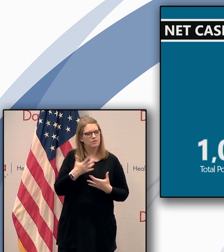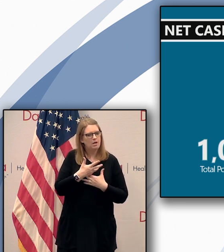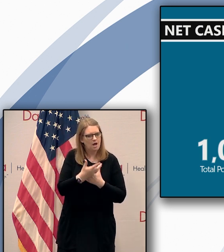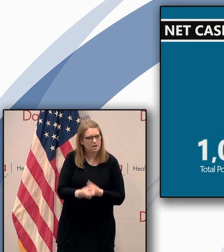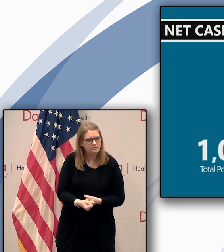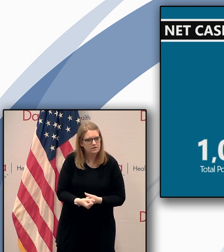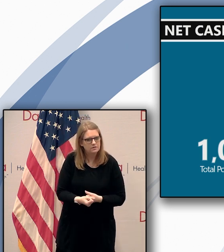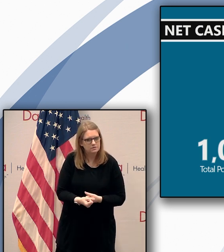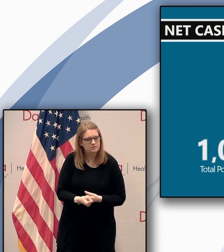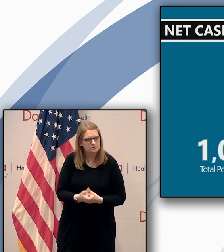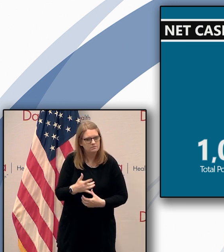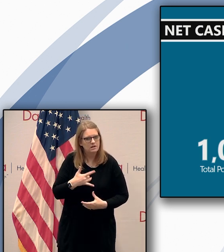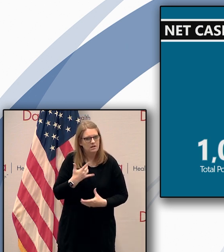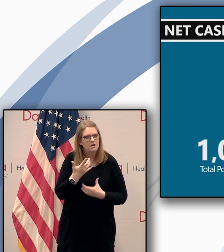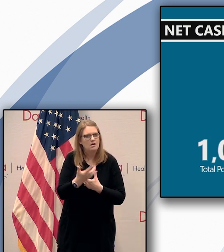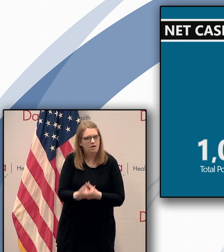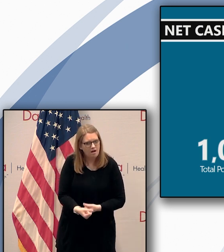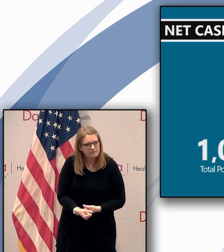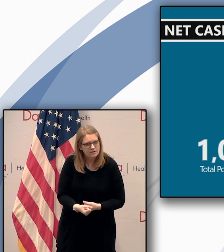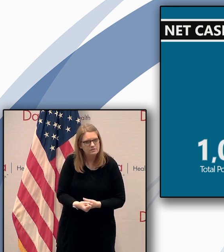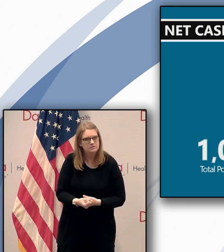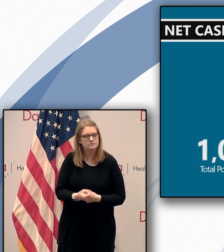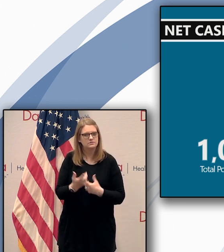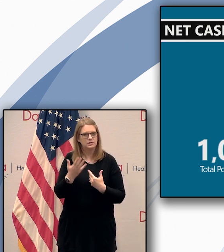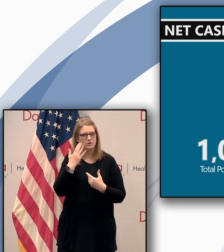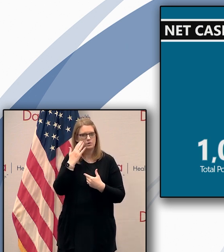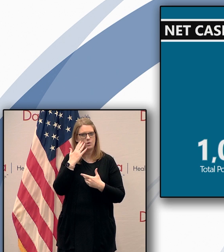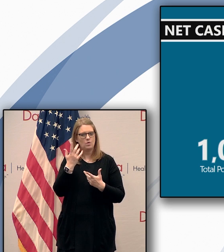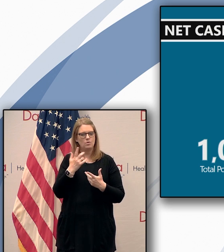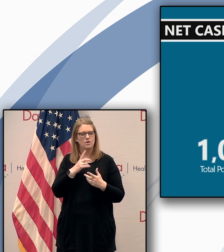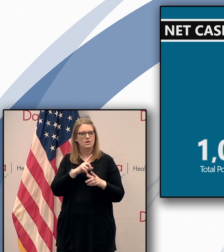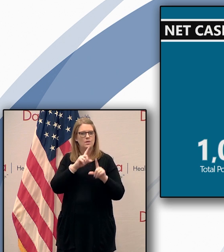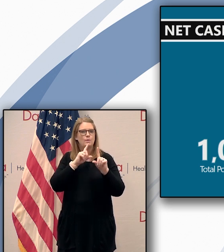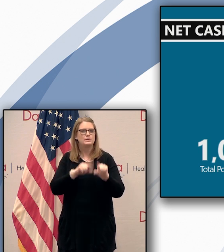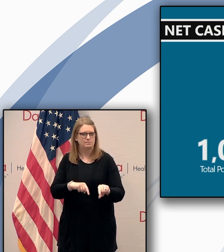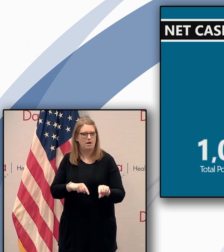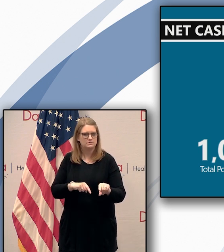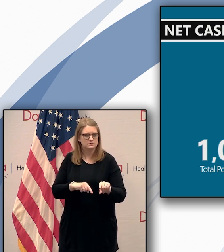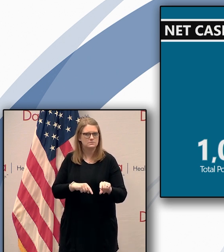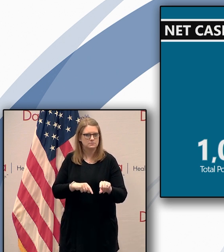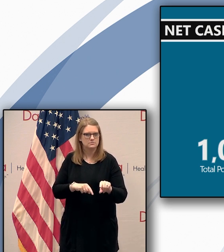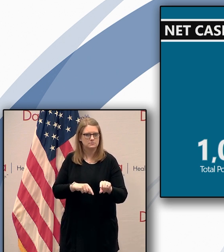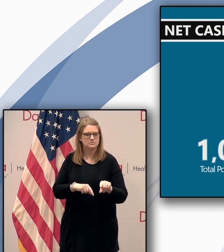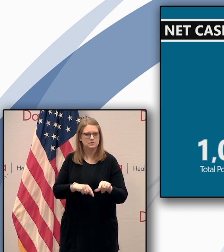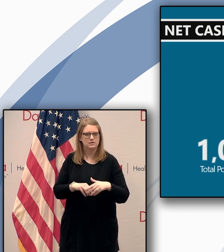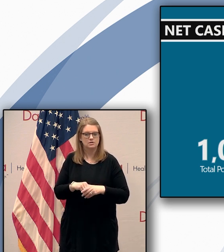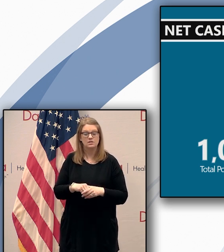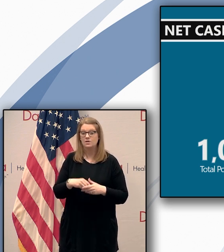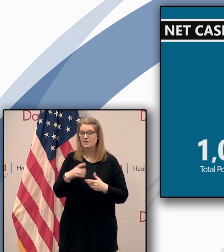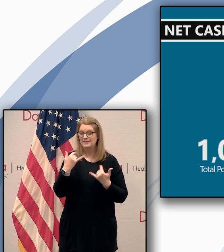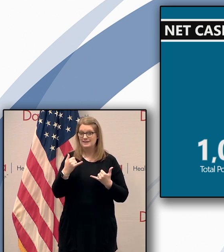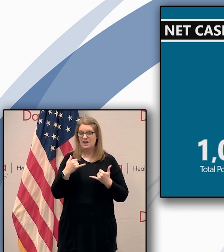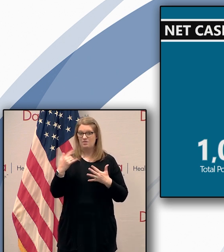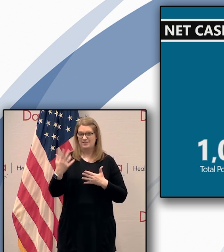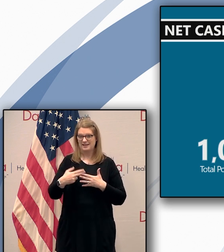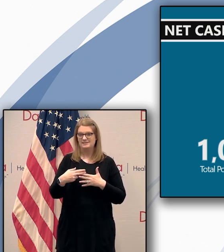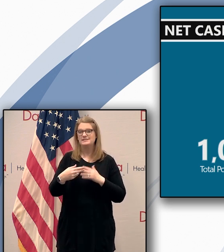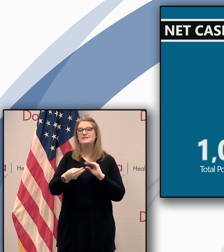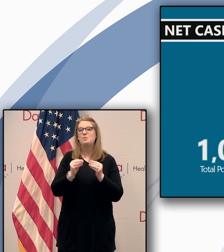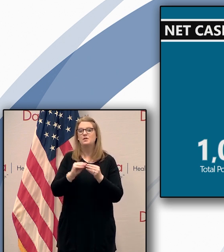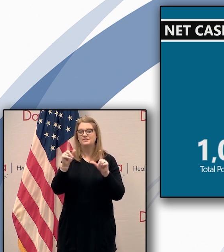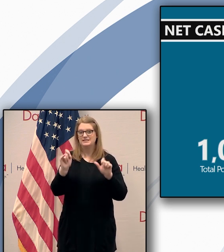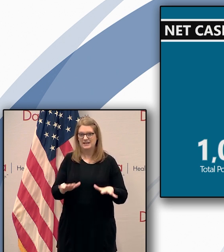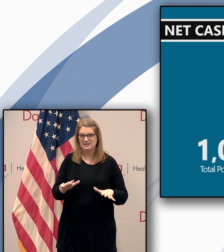the the cumulative average response rate that we talked about because of the the high testing that we're doing and that four